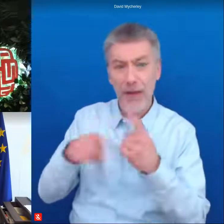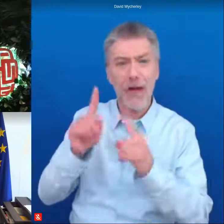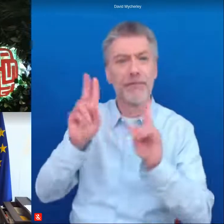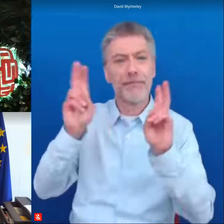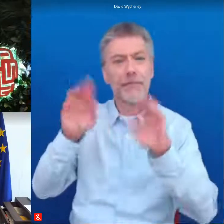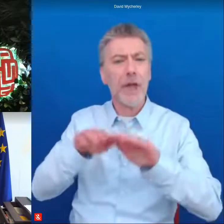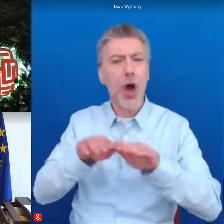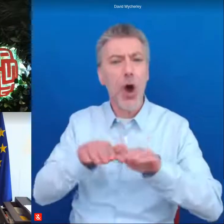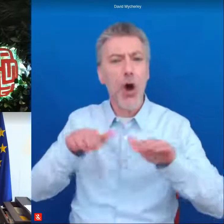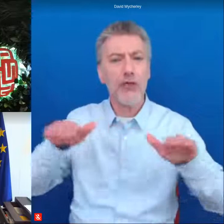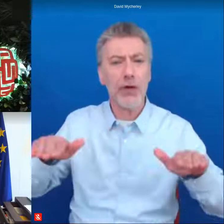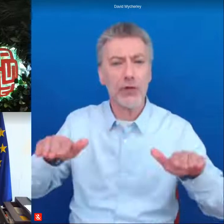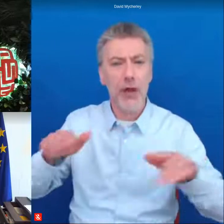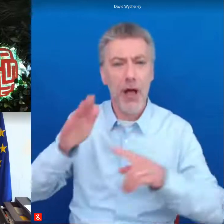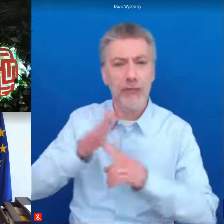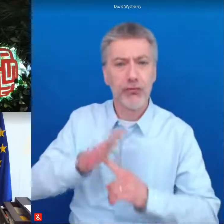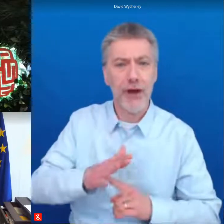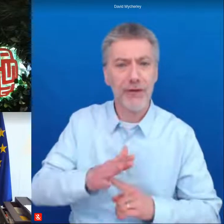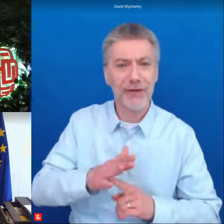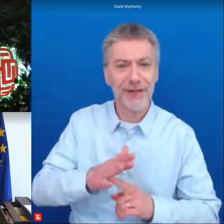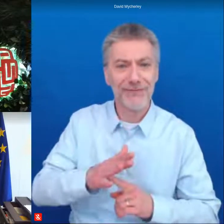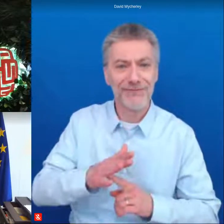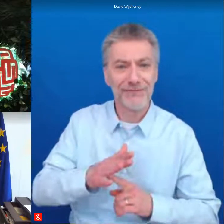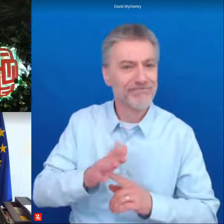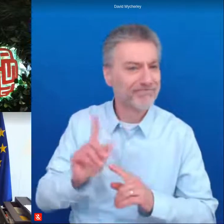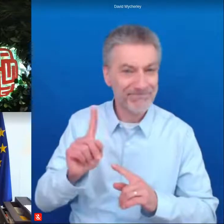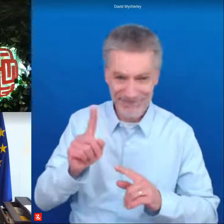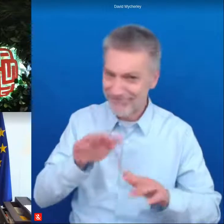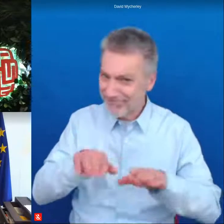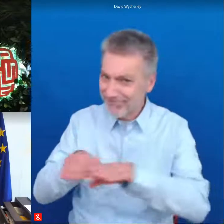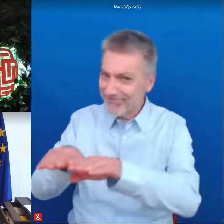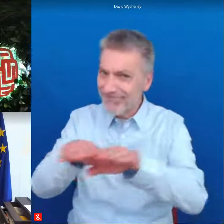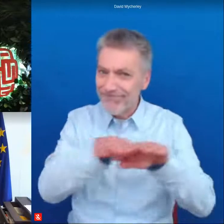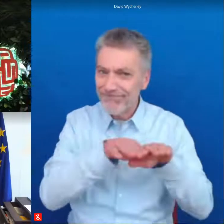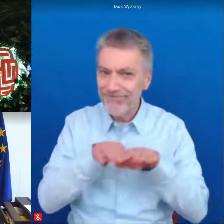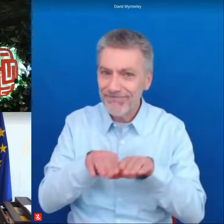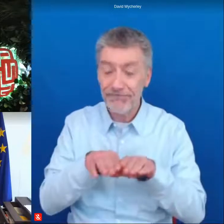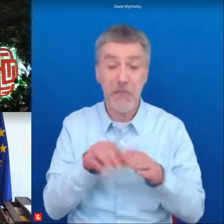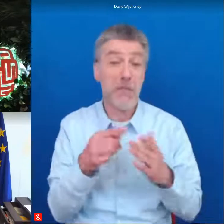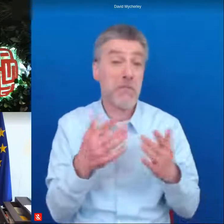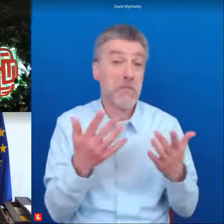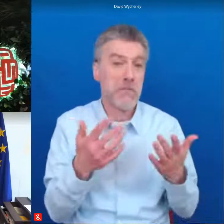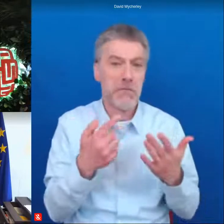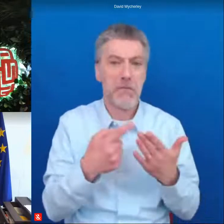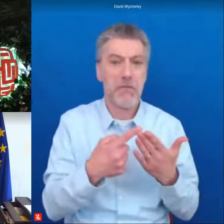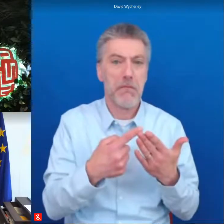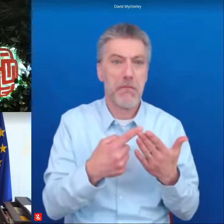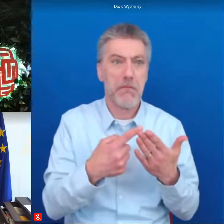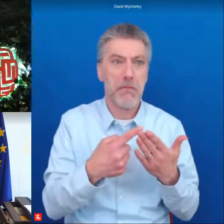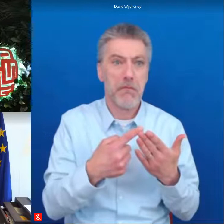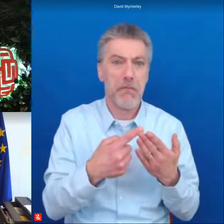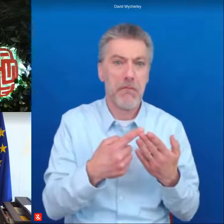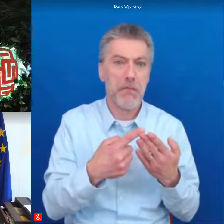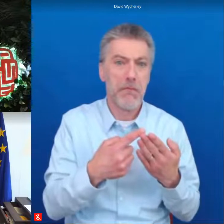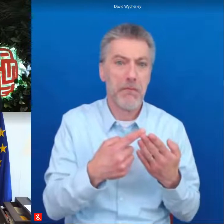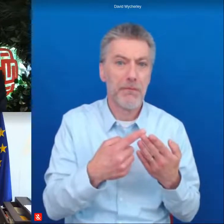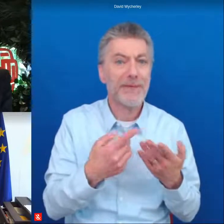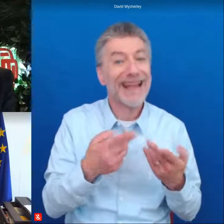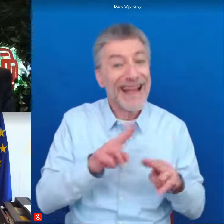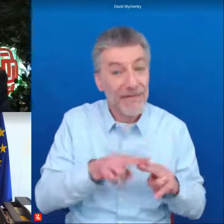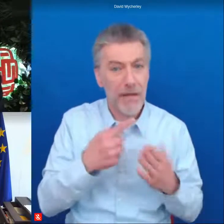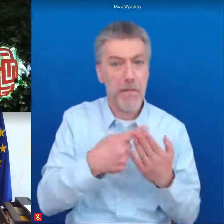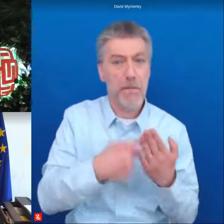fundamental point of interest here any policy i mean ignores social and